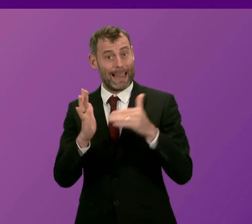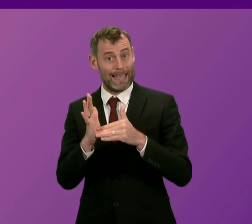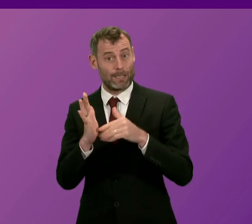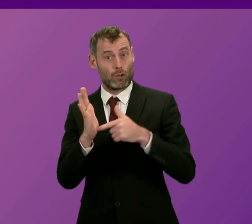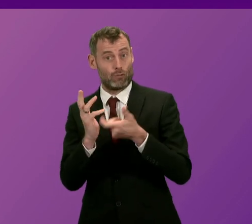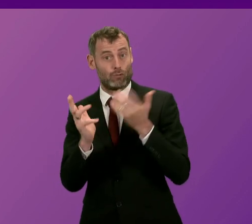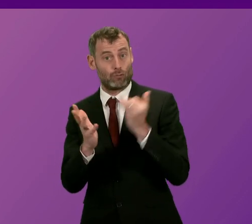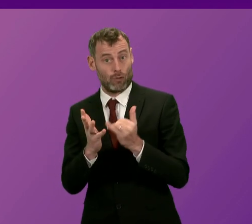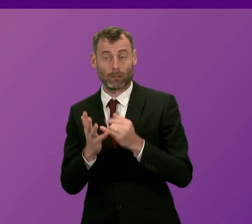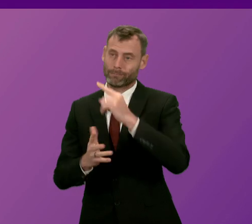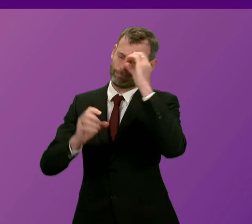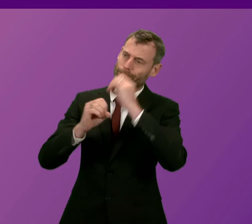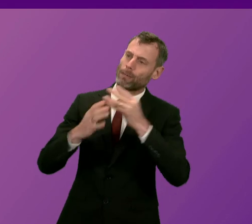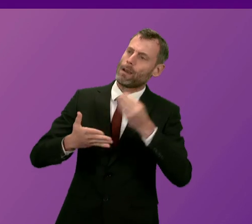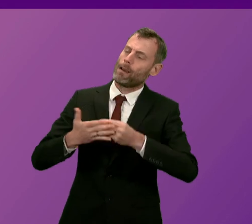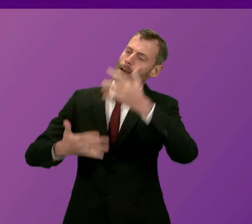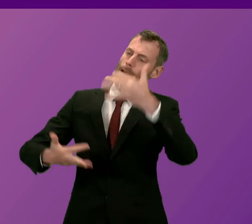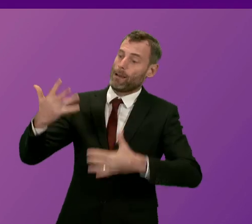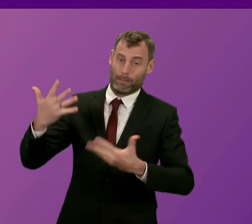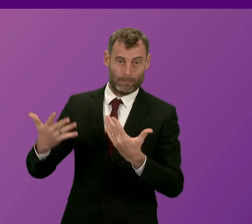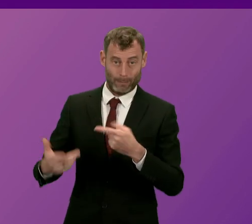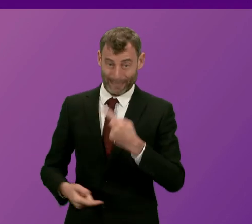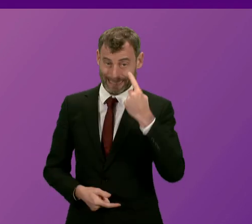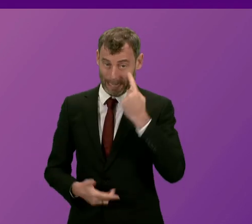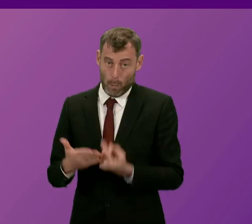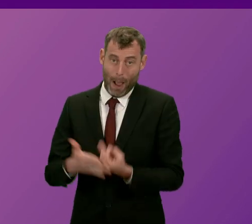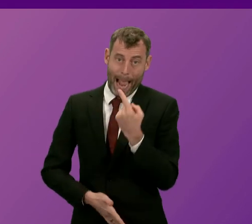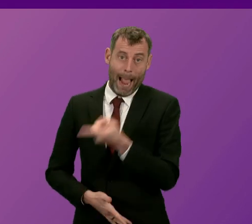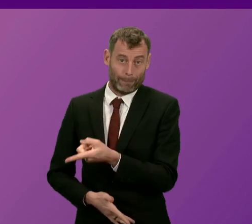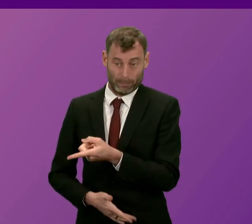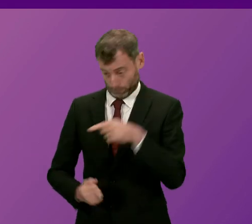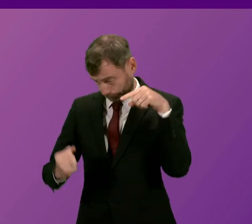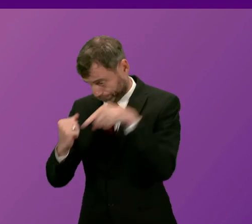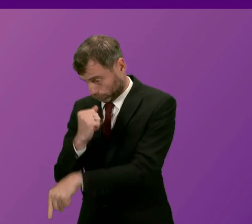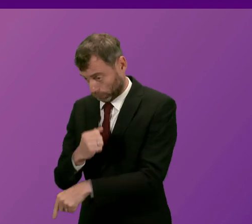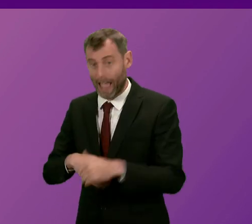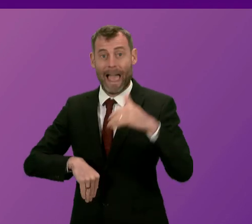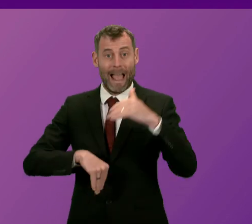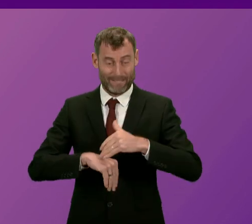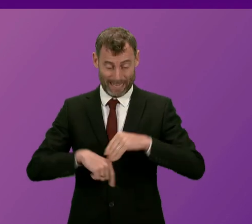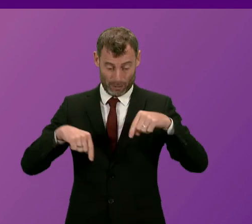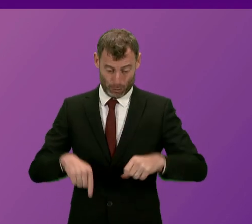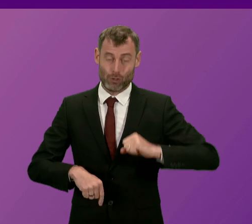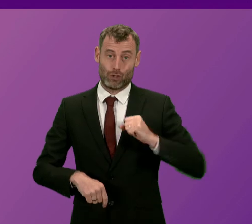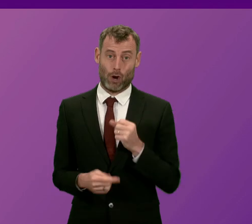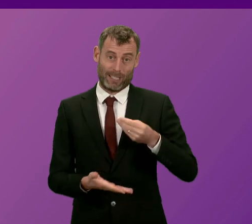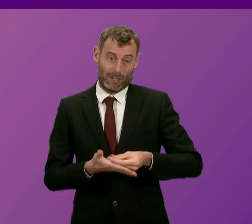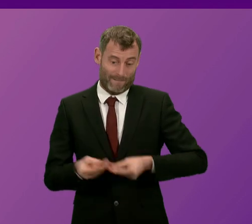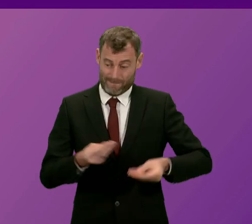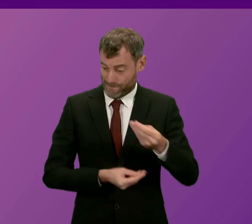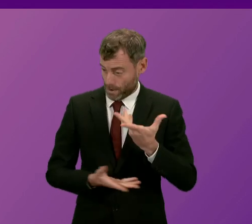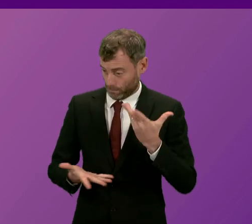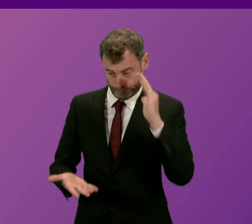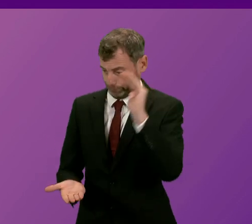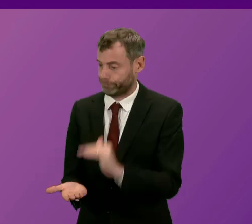fiscal policies have undermined the public finances of Scotland. That is the reality that I'm going to point